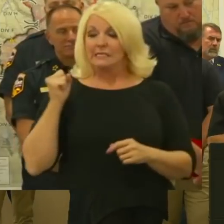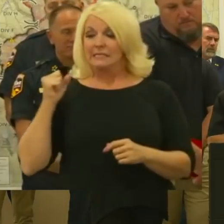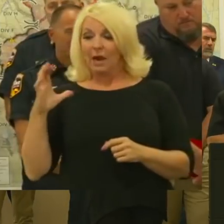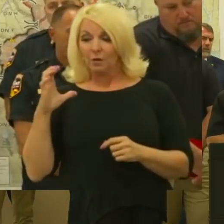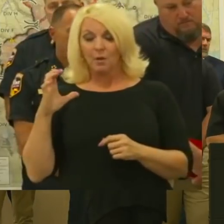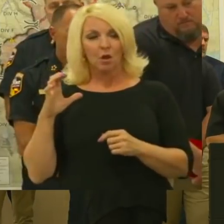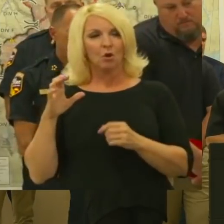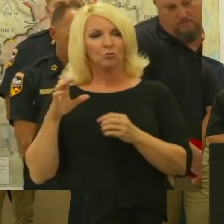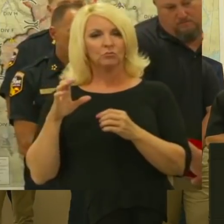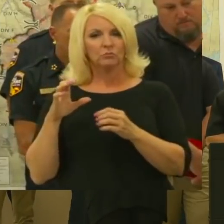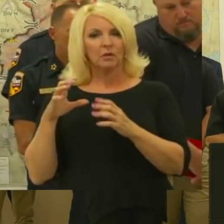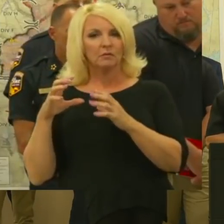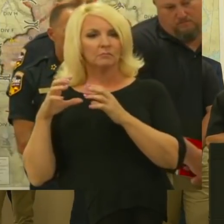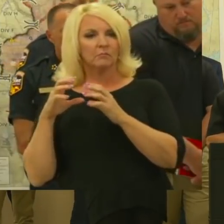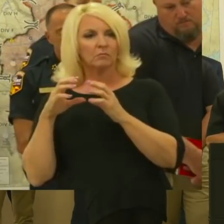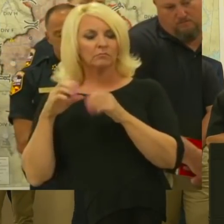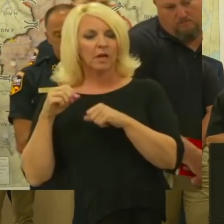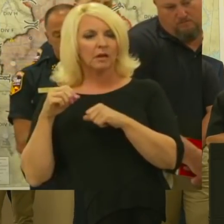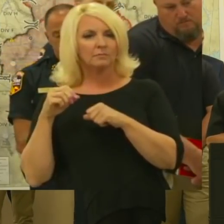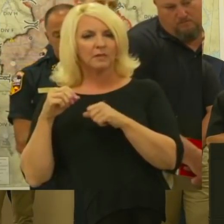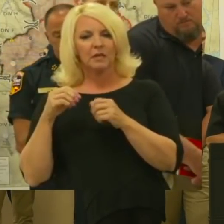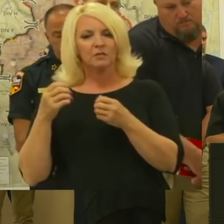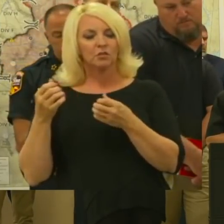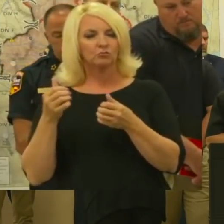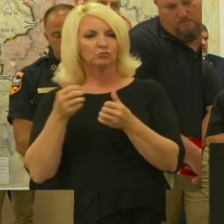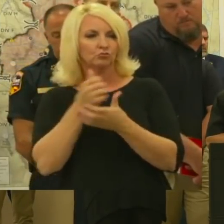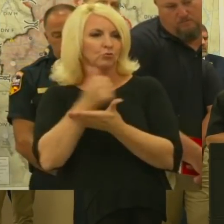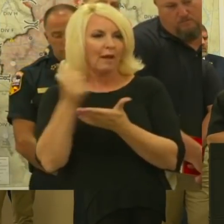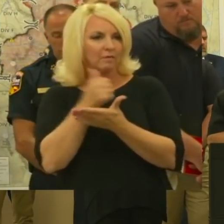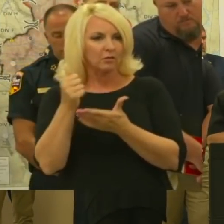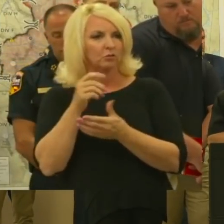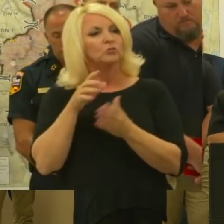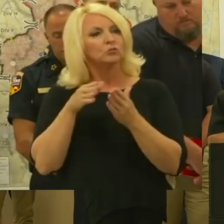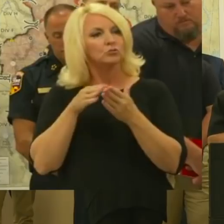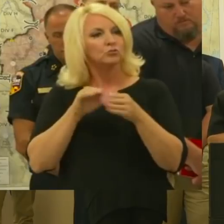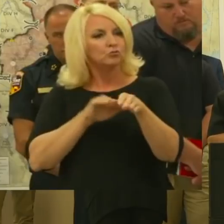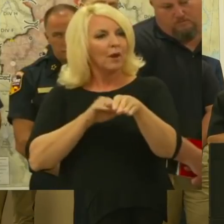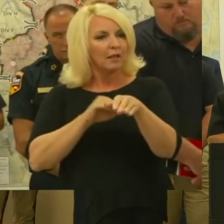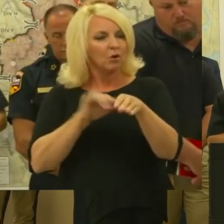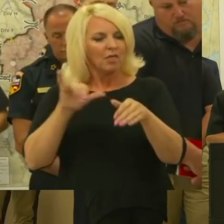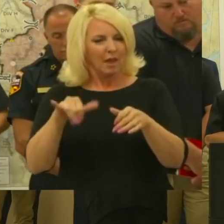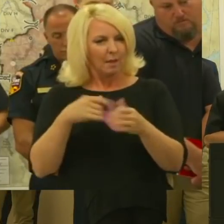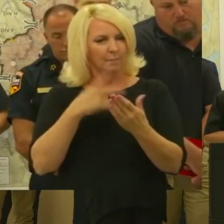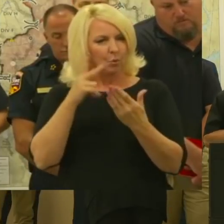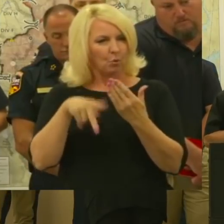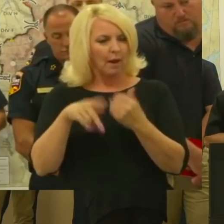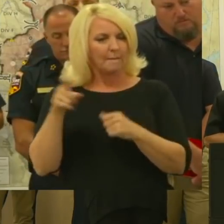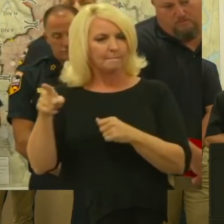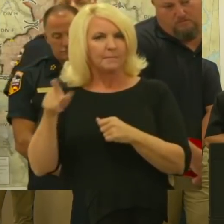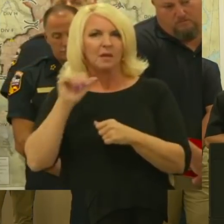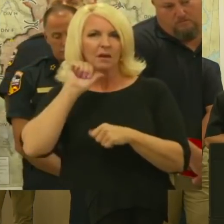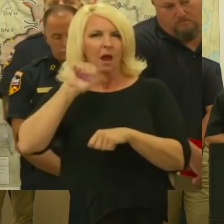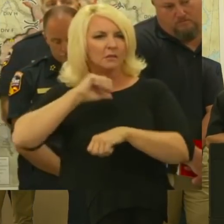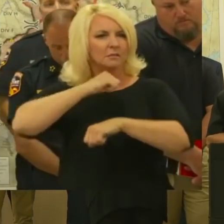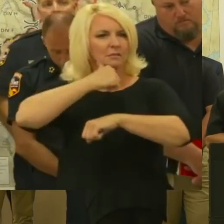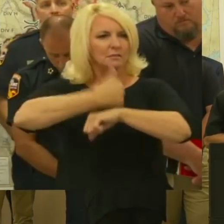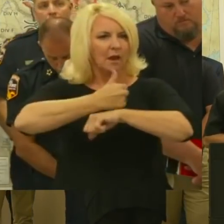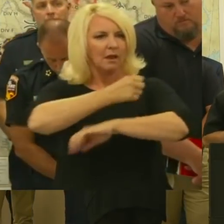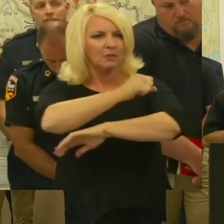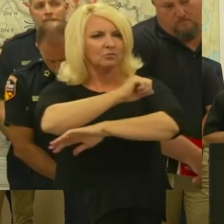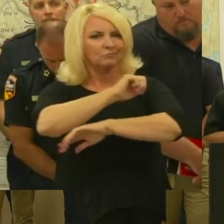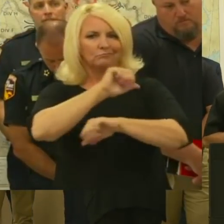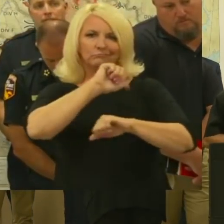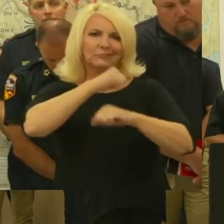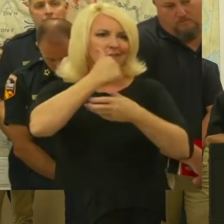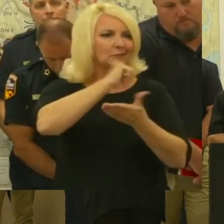Well, you know, typically on the travel trailers program, you know, that are not necessarily staged. But the way the program work is we can go